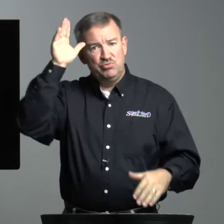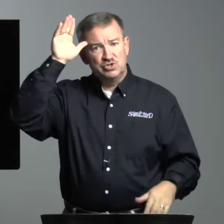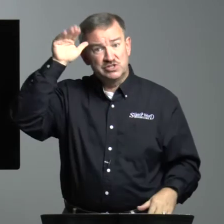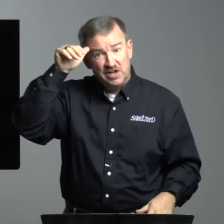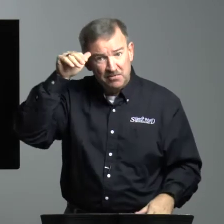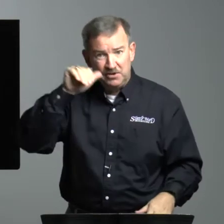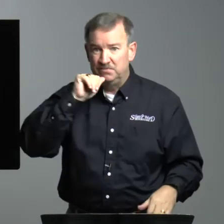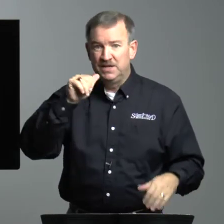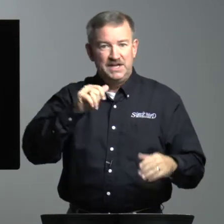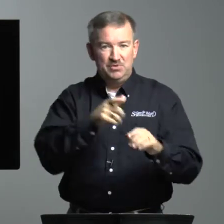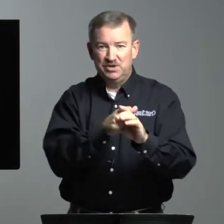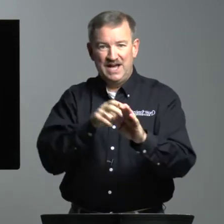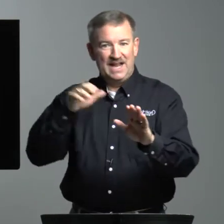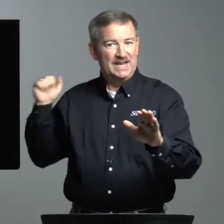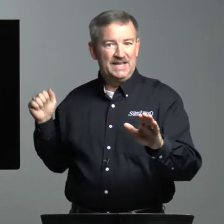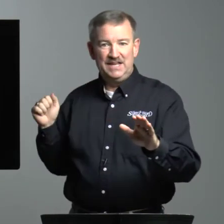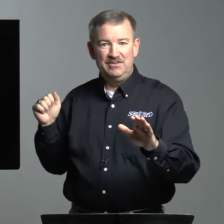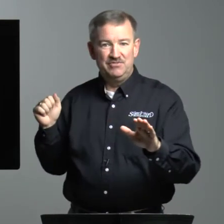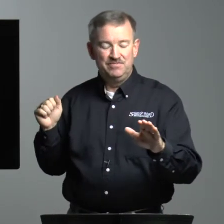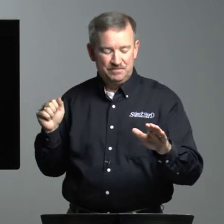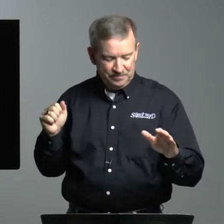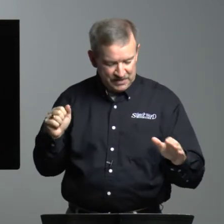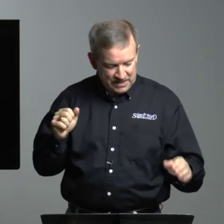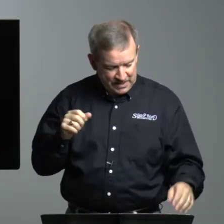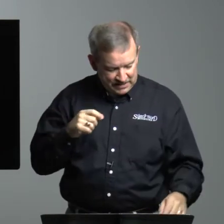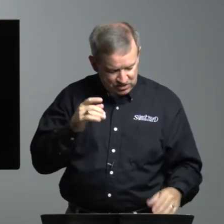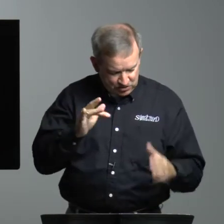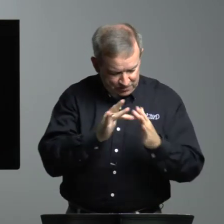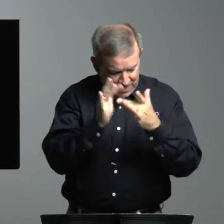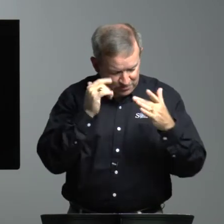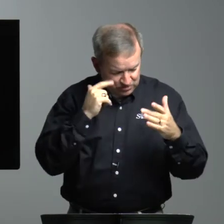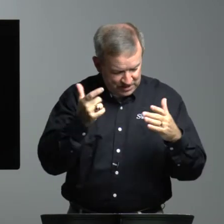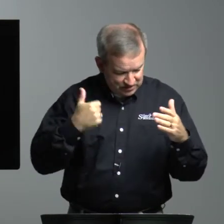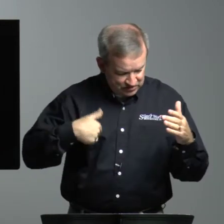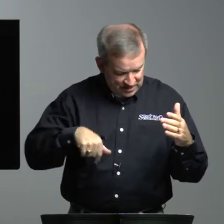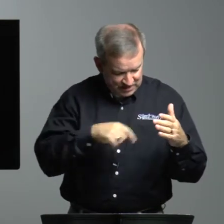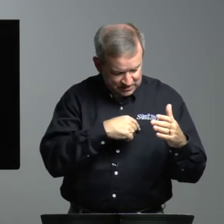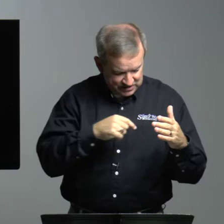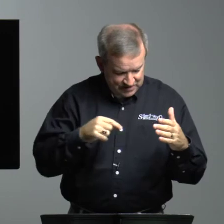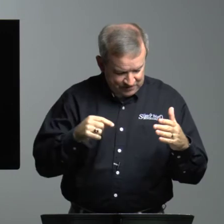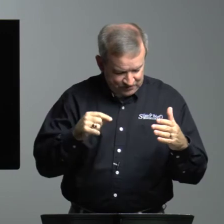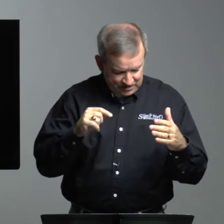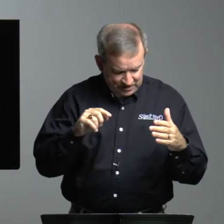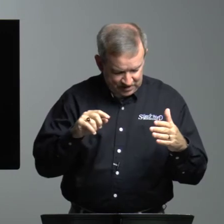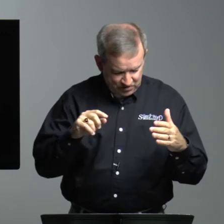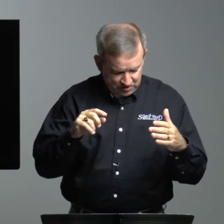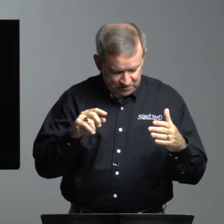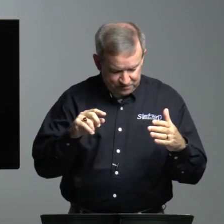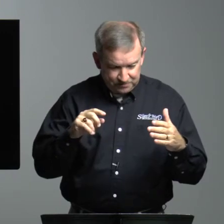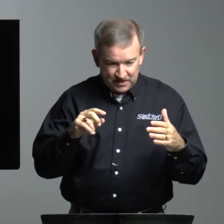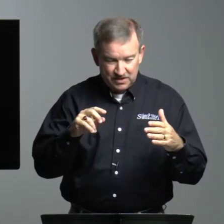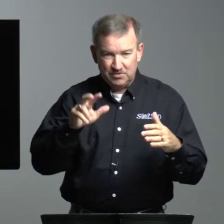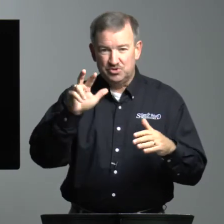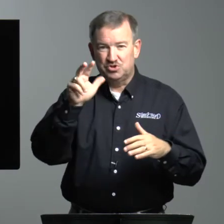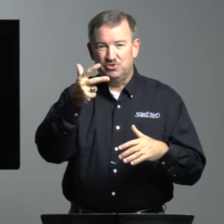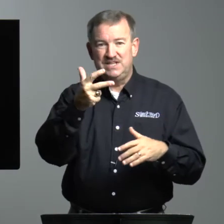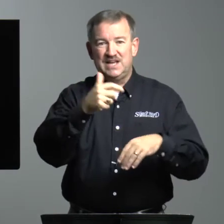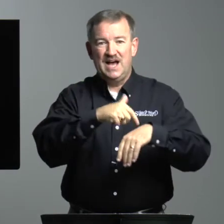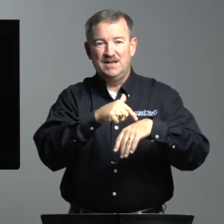was stubborn. He would not leave. And so the Bible tells us that there were three times